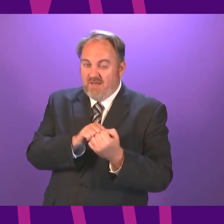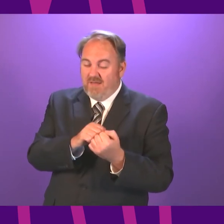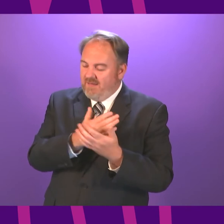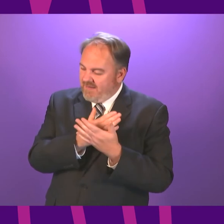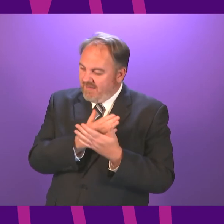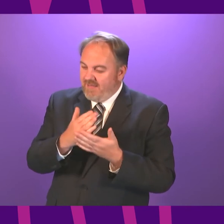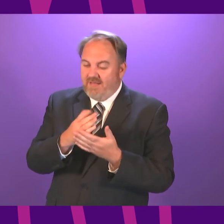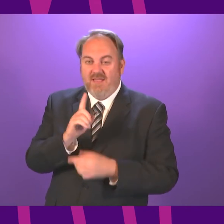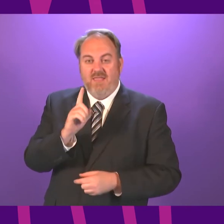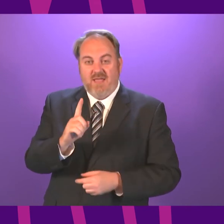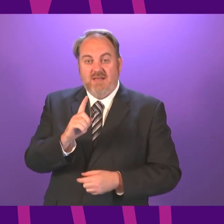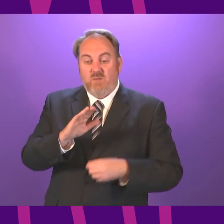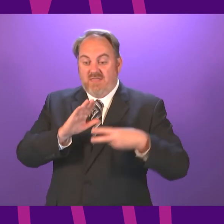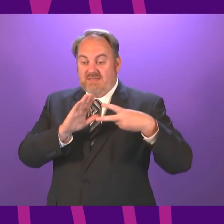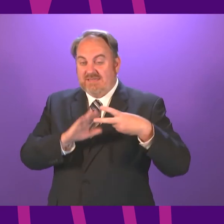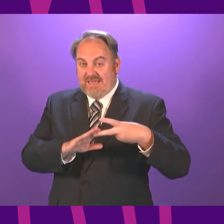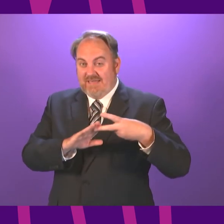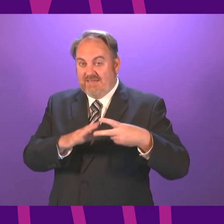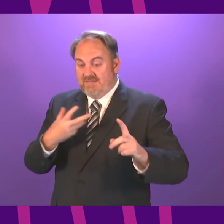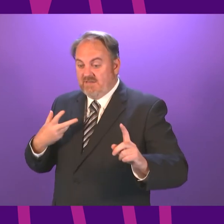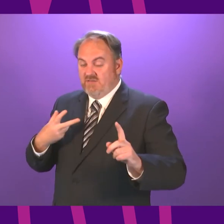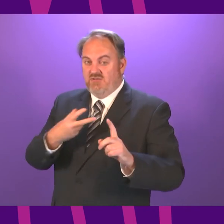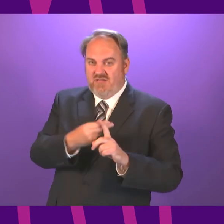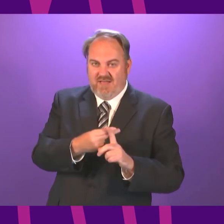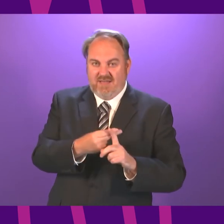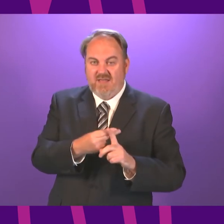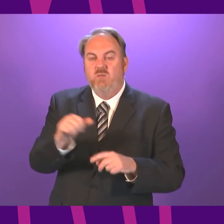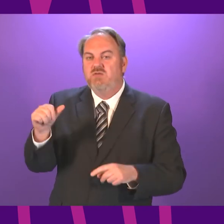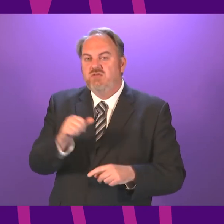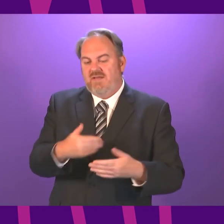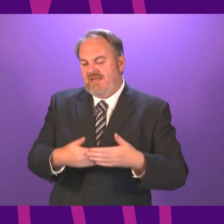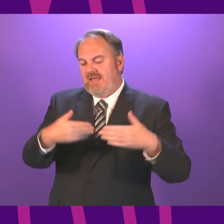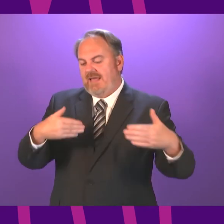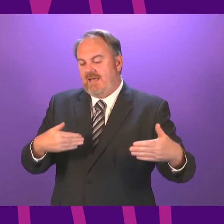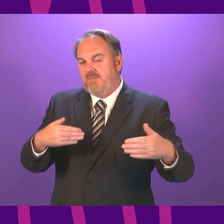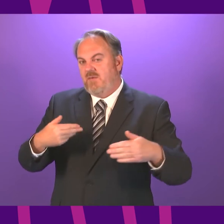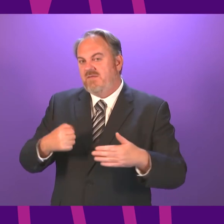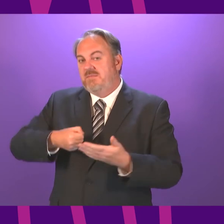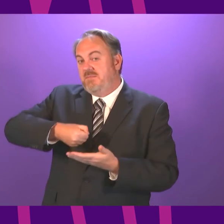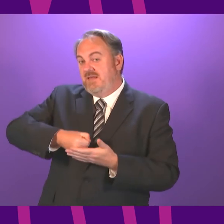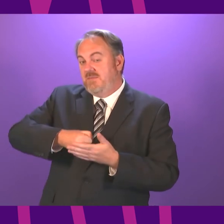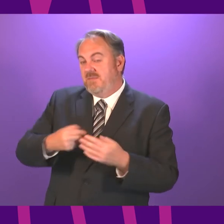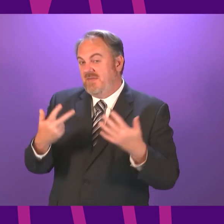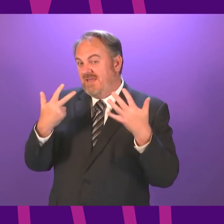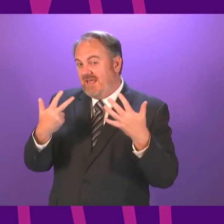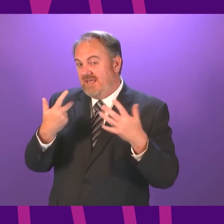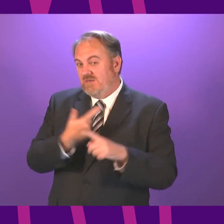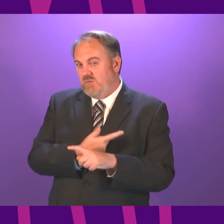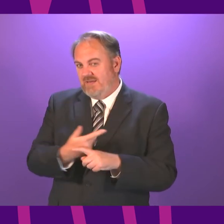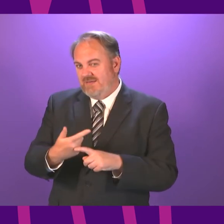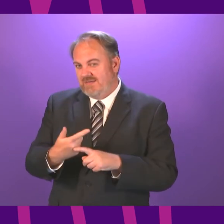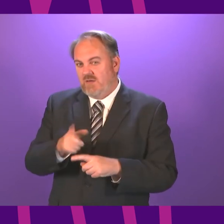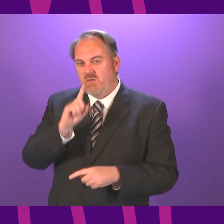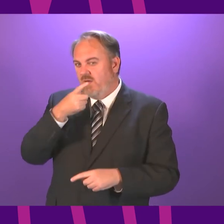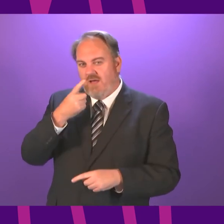particularly as we go into second doses, that there is a recommended eight weeks between a first dose and a second dose. So clinically, we can